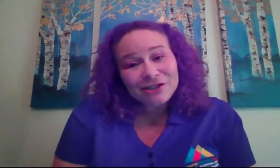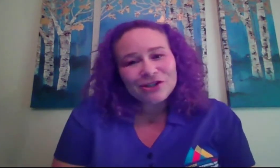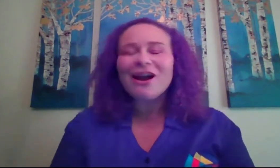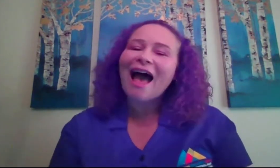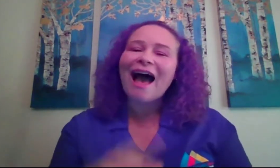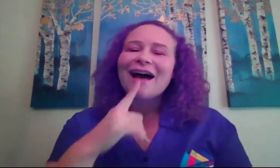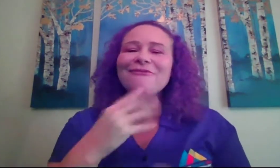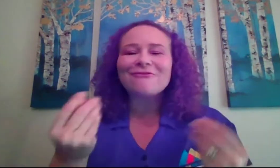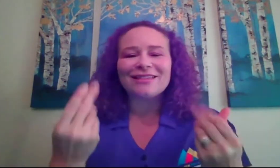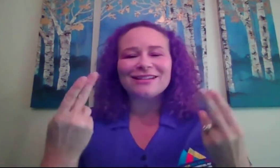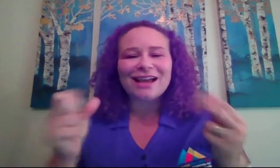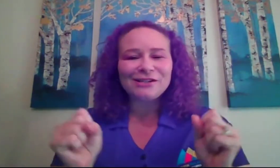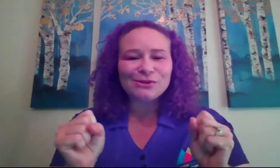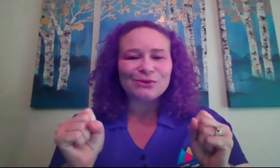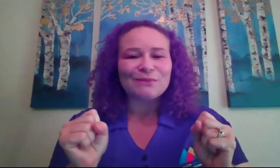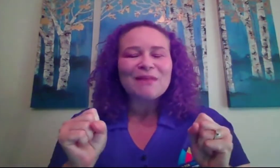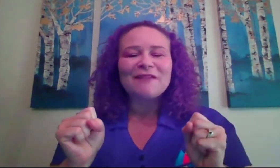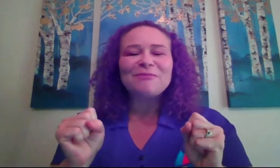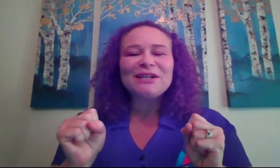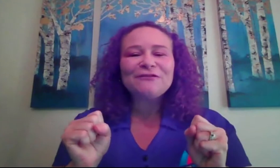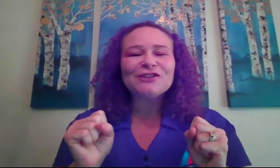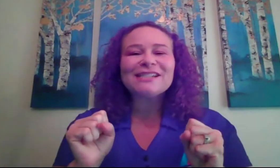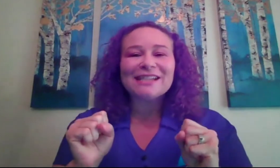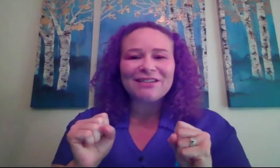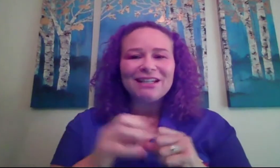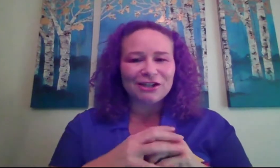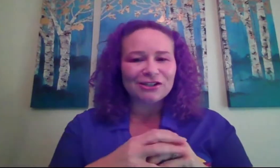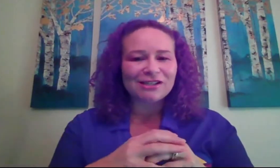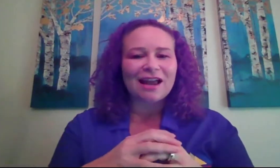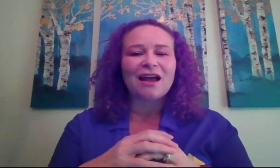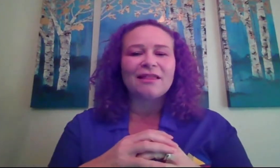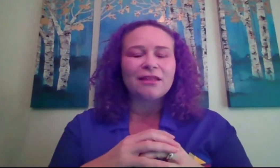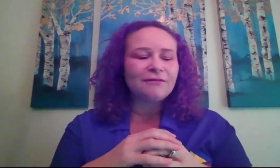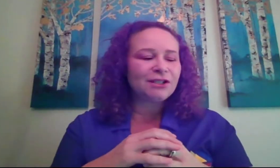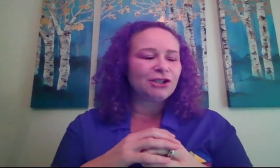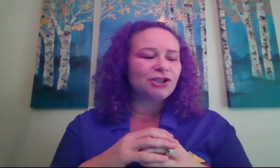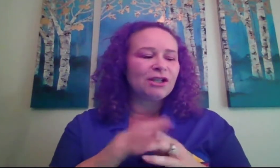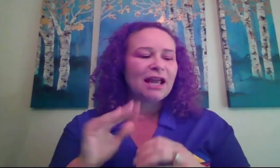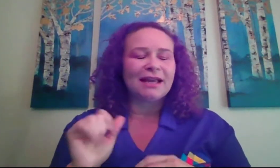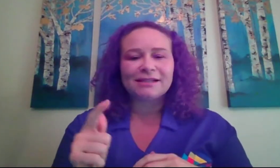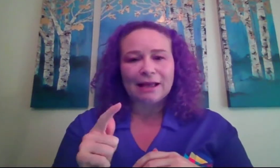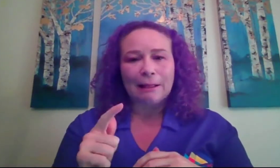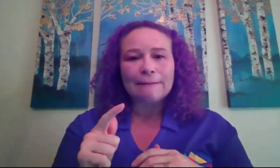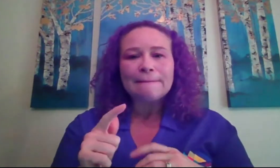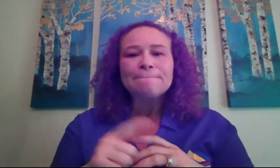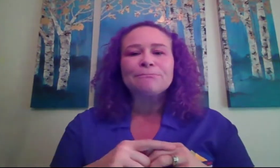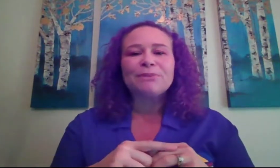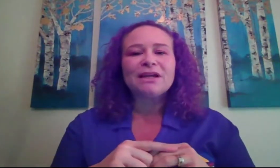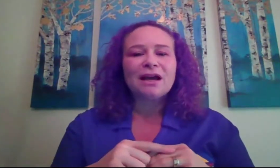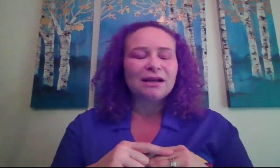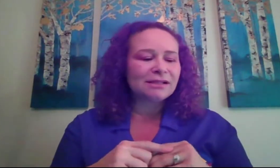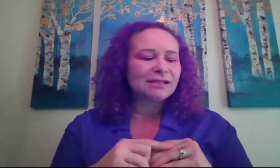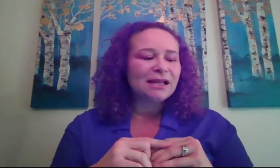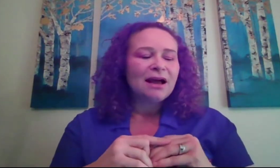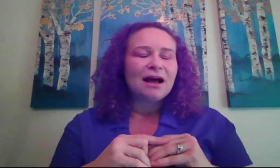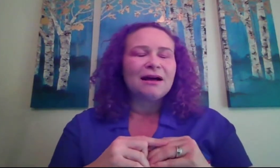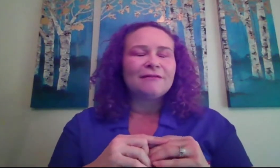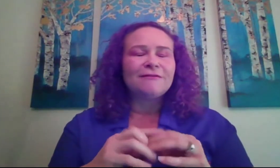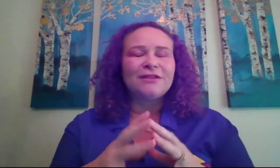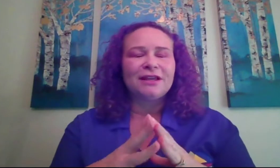at Redlands High School. I've been here for seven years and I love teaching ASL because of the